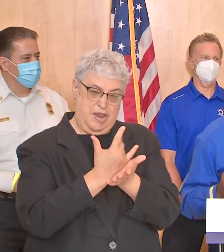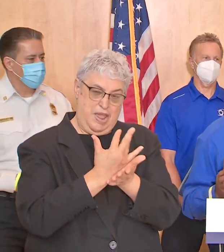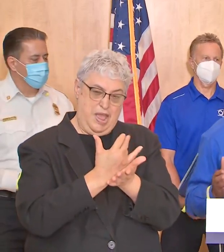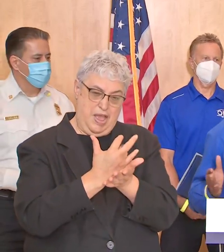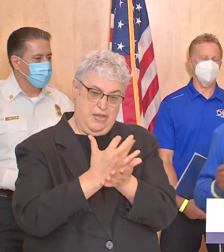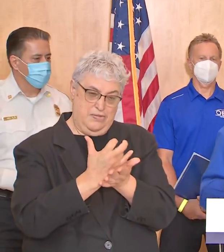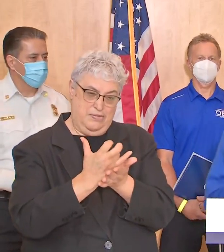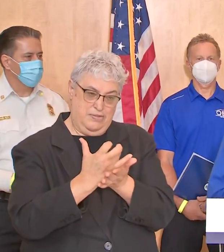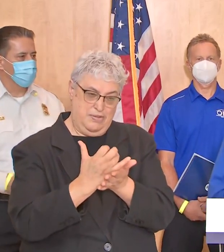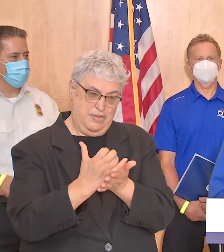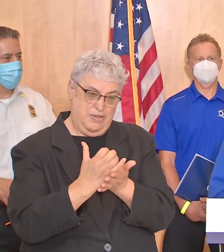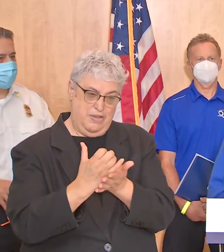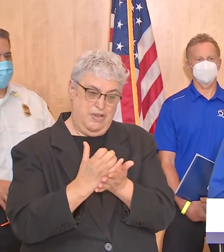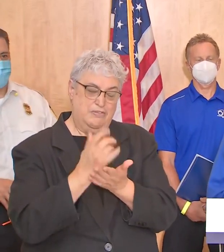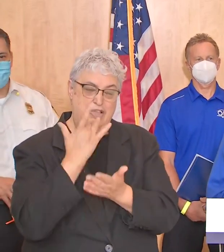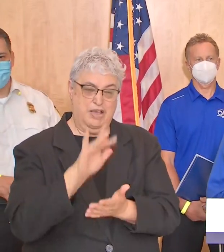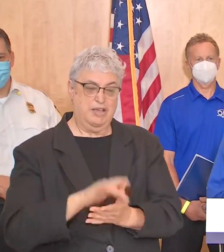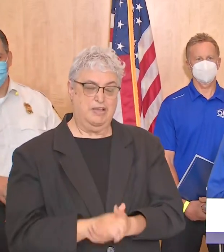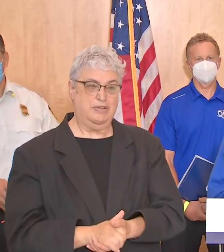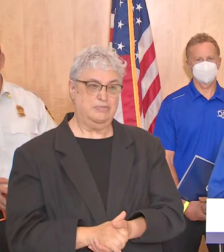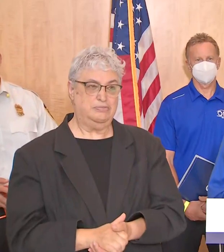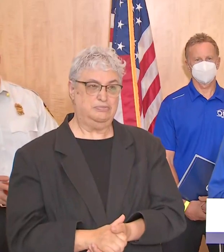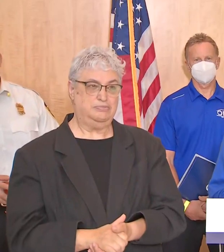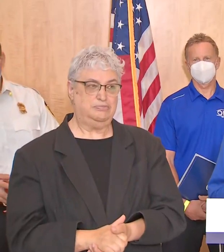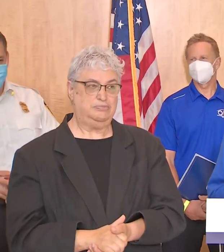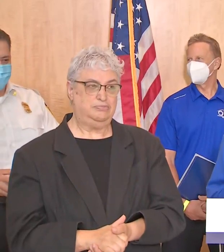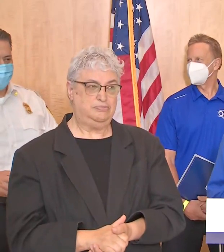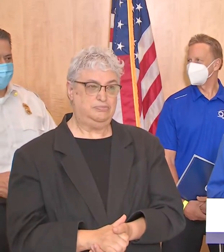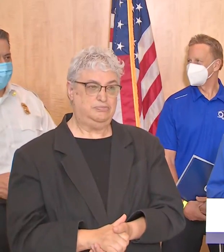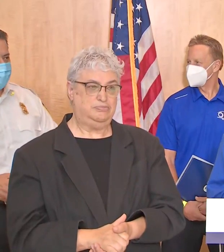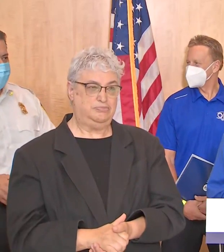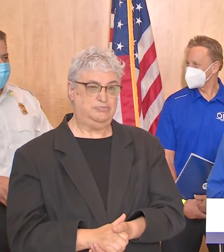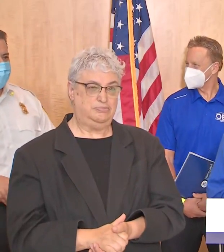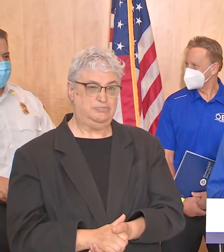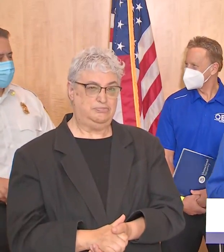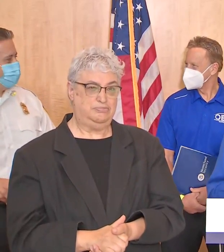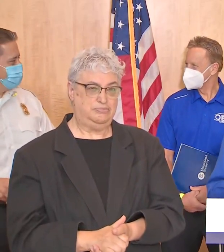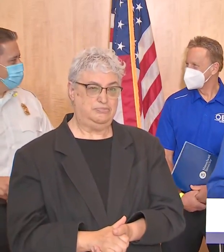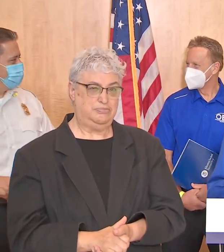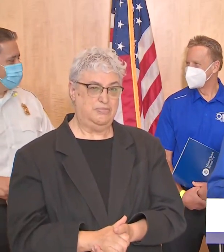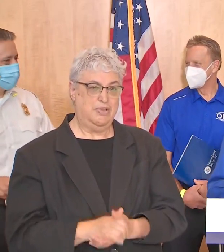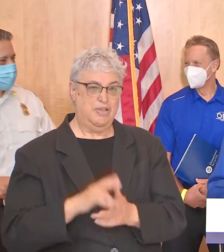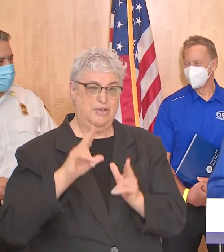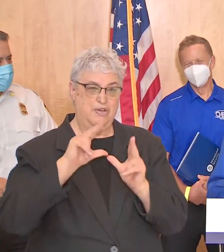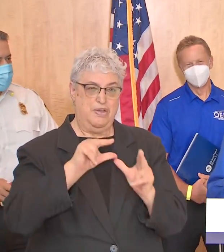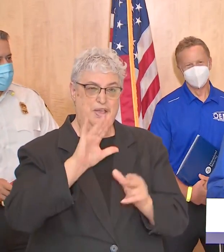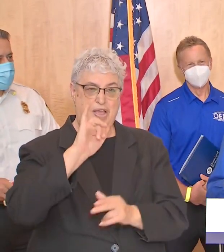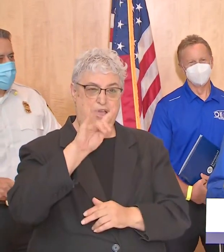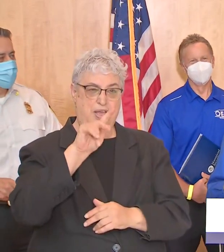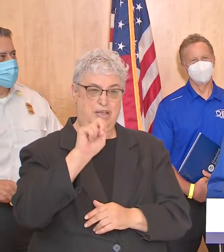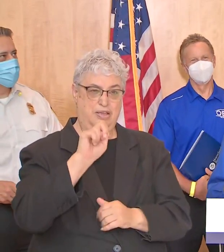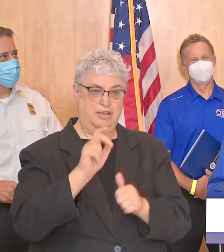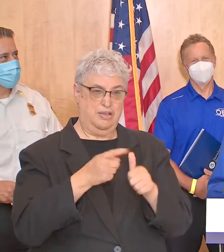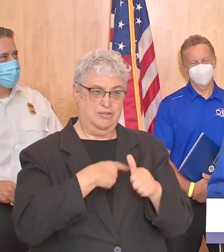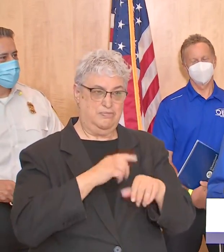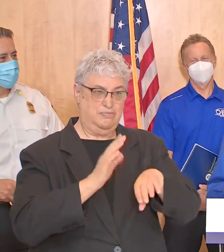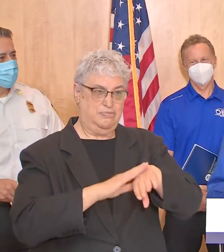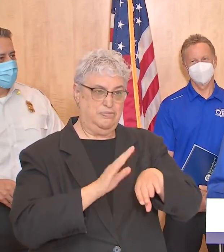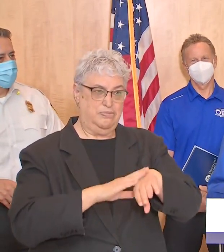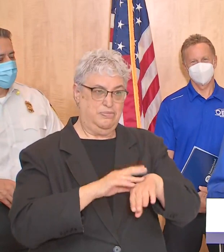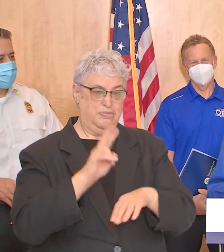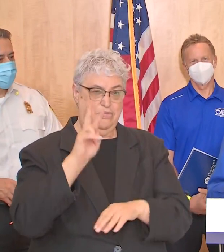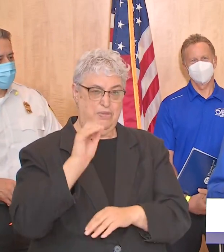you know we're running out of lives so to speak hurricane ike was an initial warning in